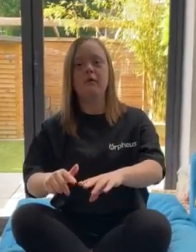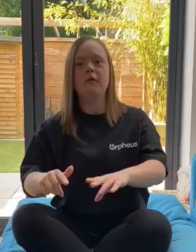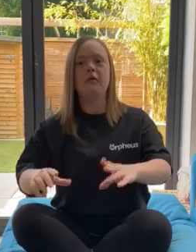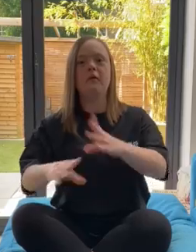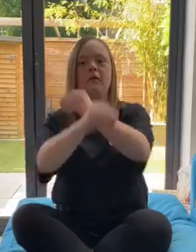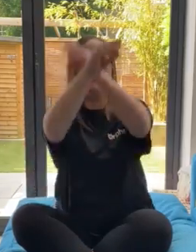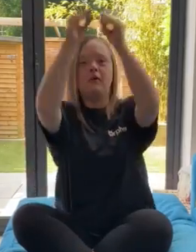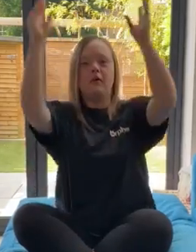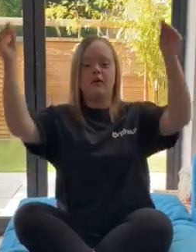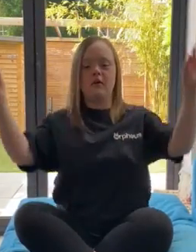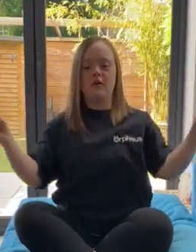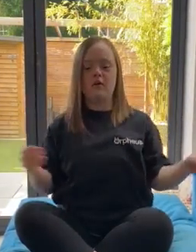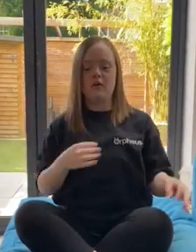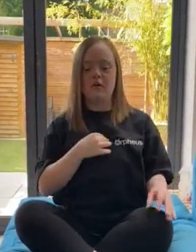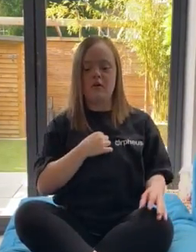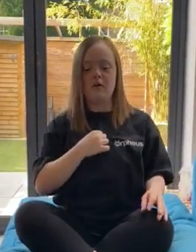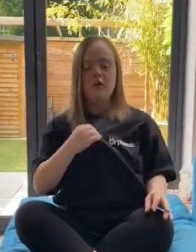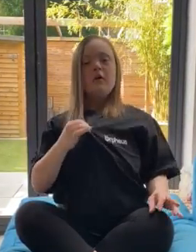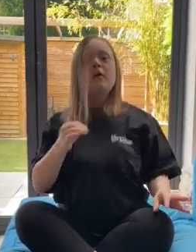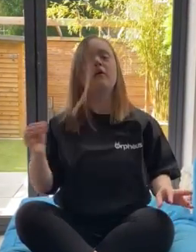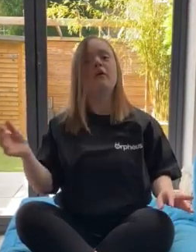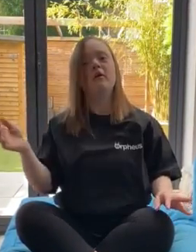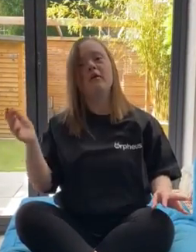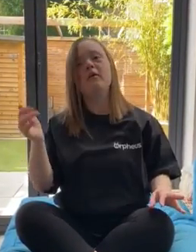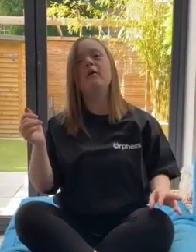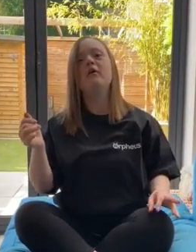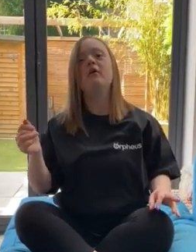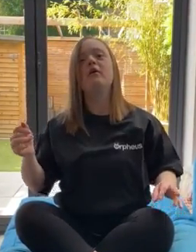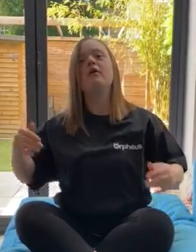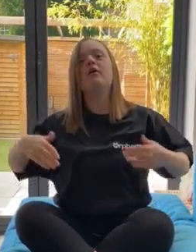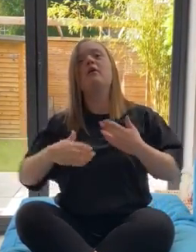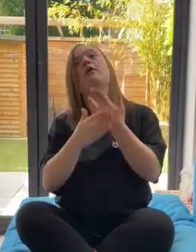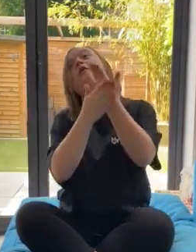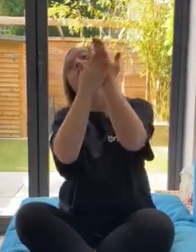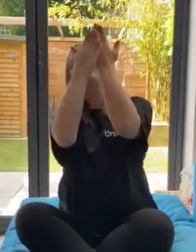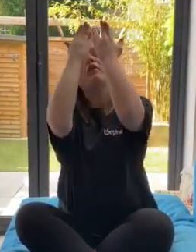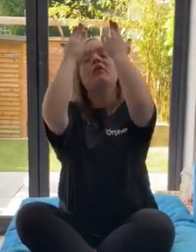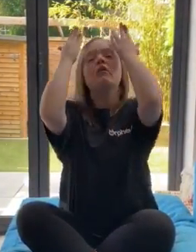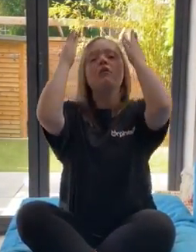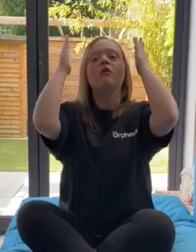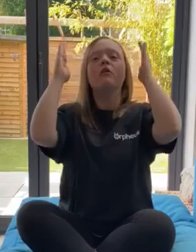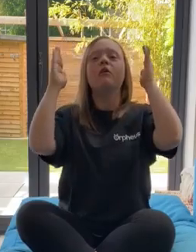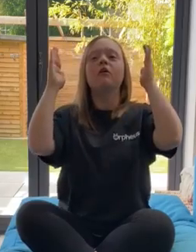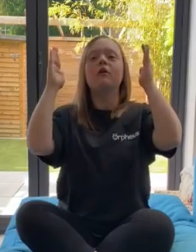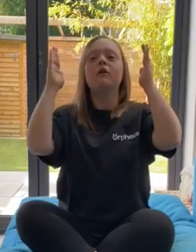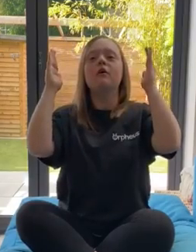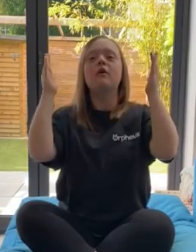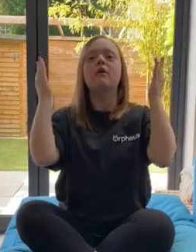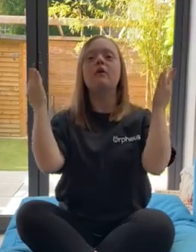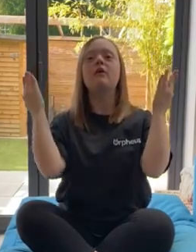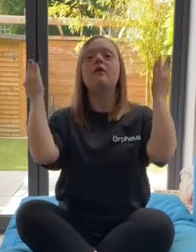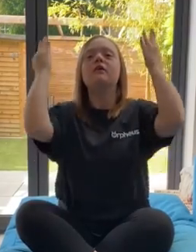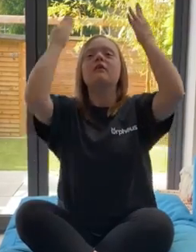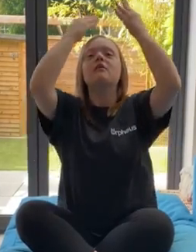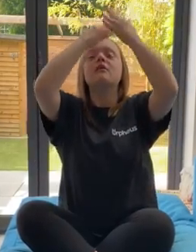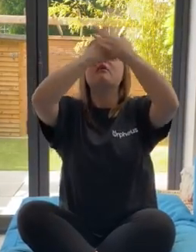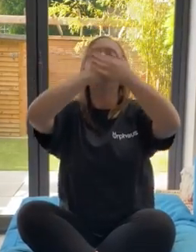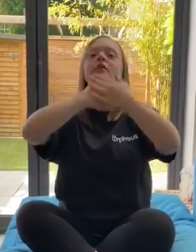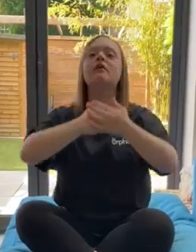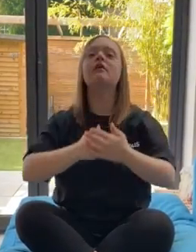and clouds of white, the bright blessed day, the dark sacred